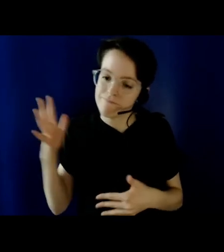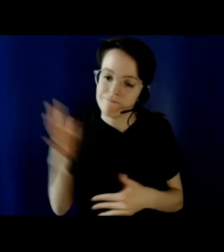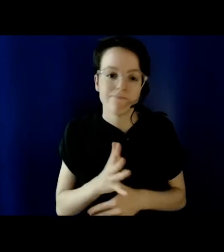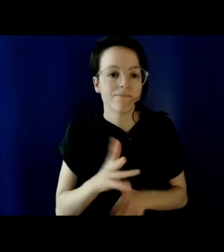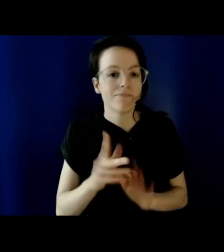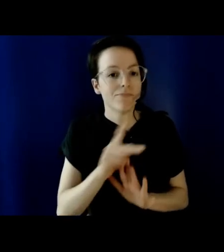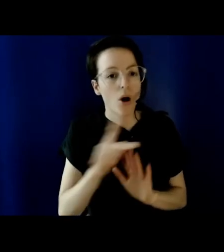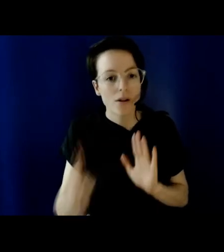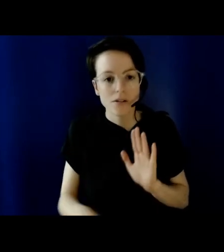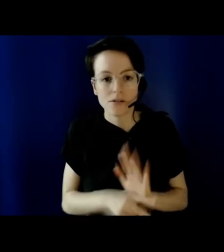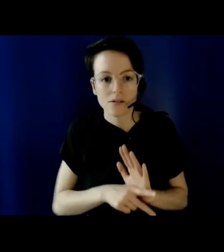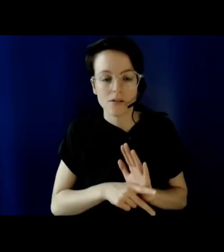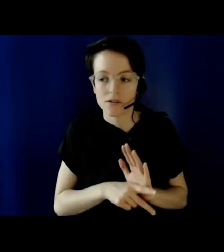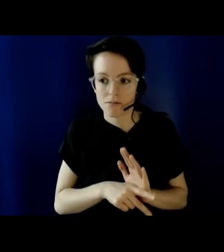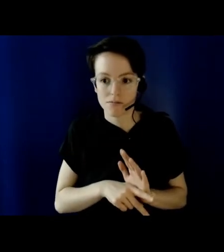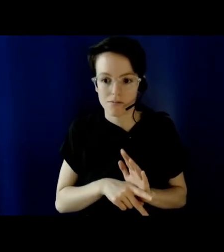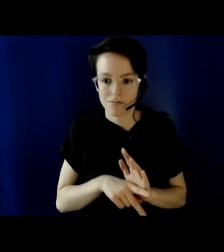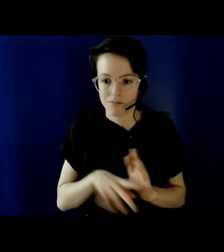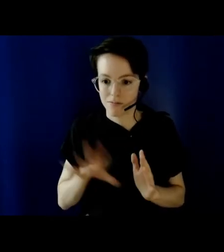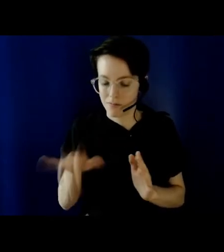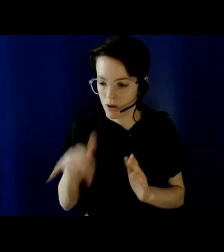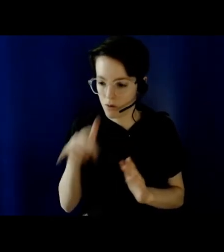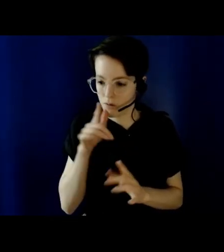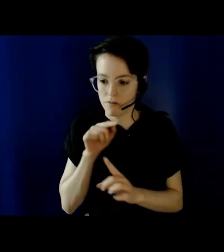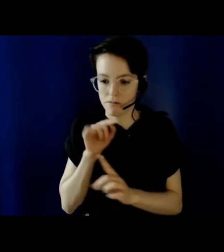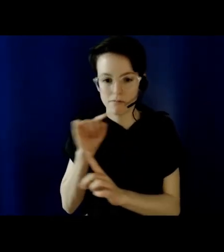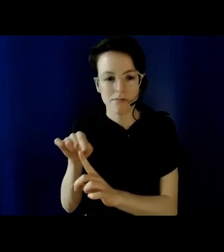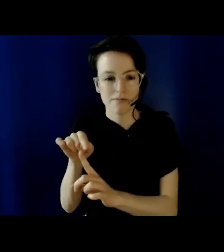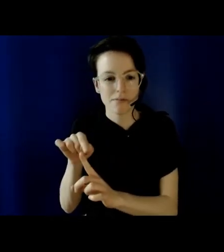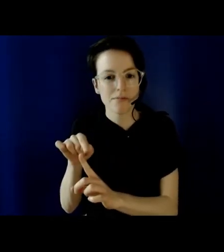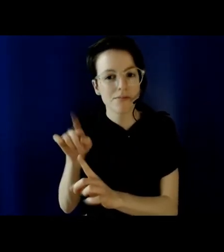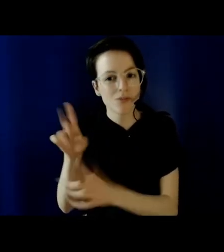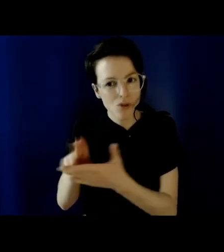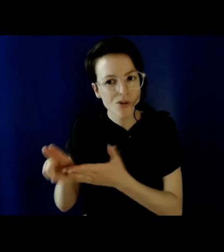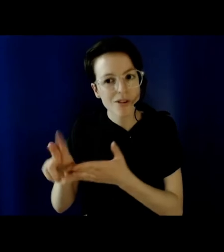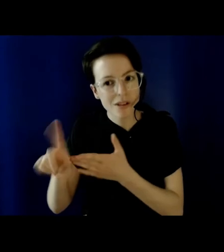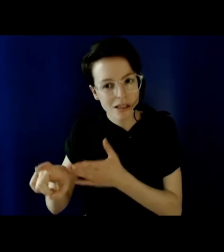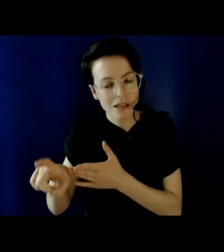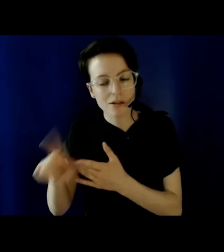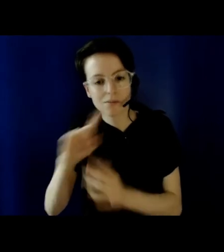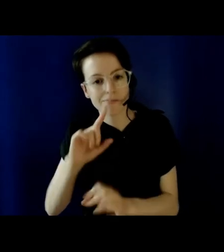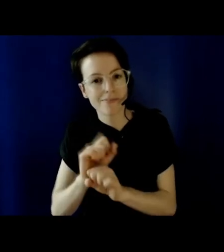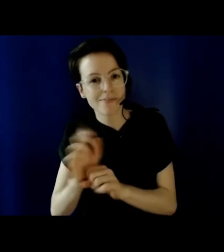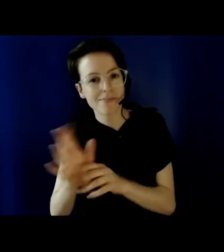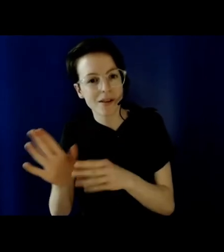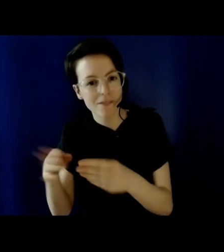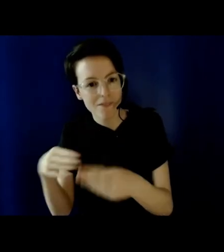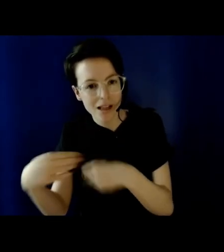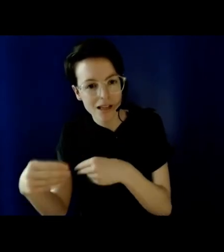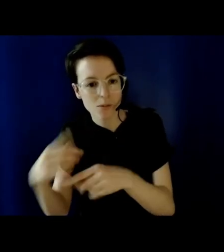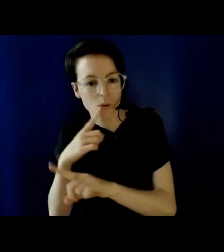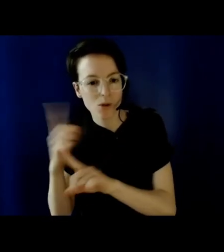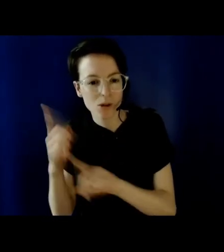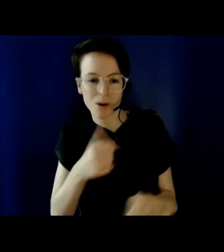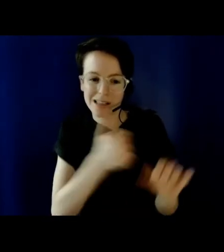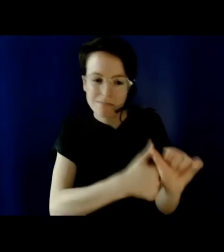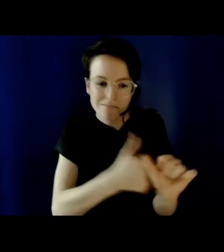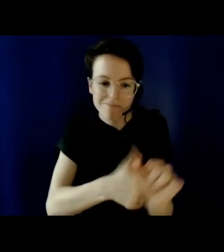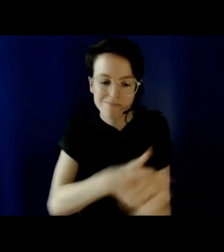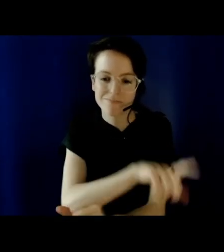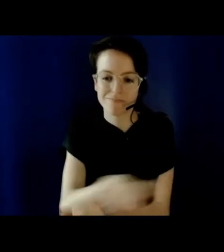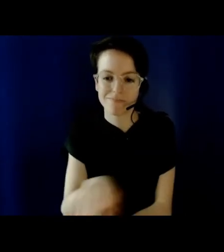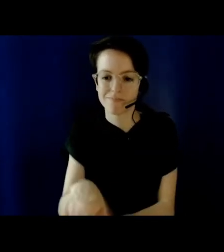flexible and responsive to individual needs. That's a challenge. A university